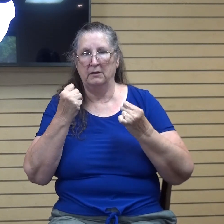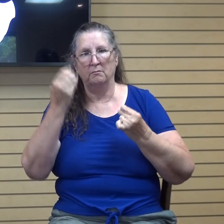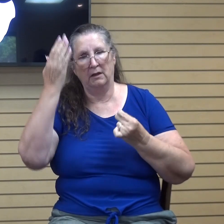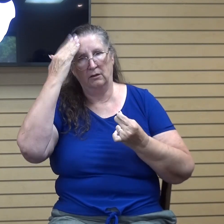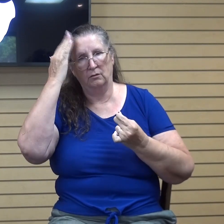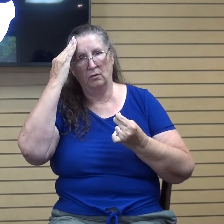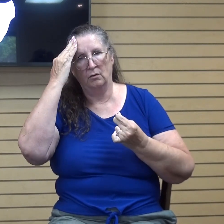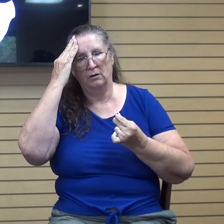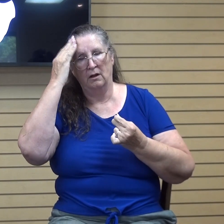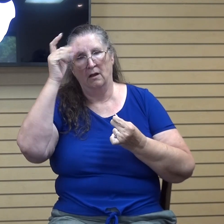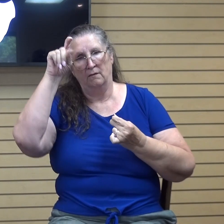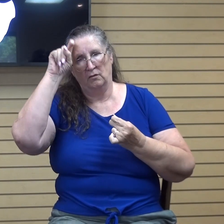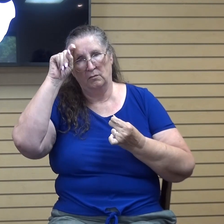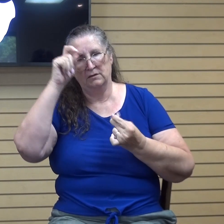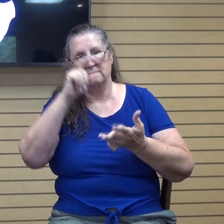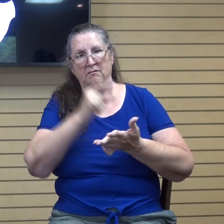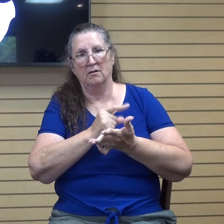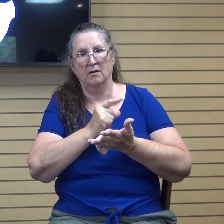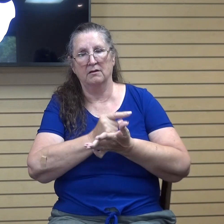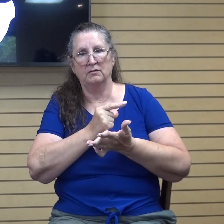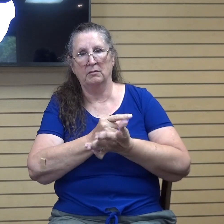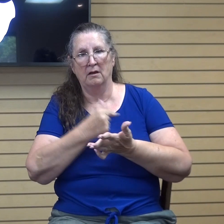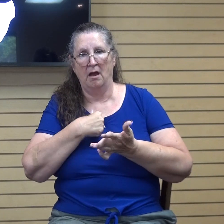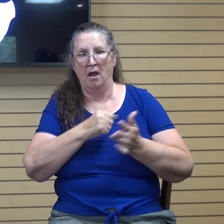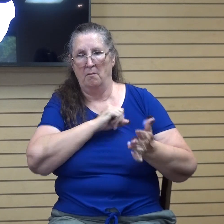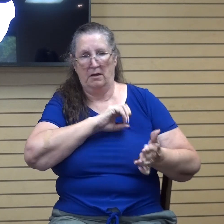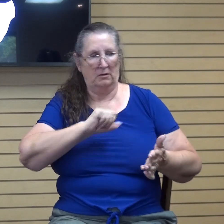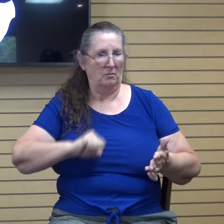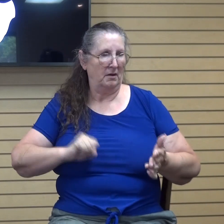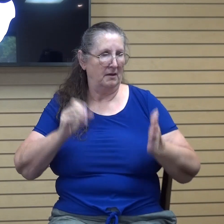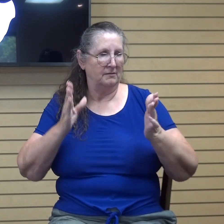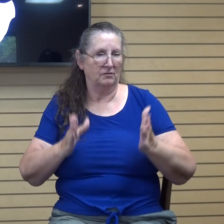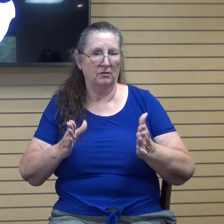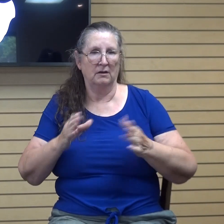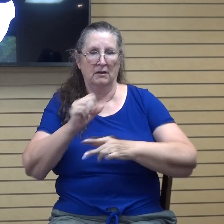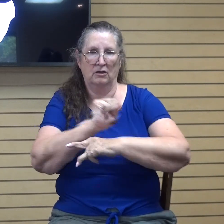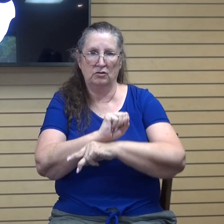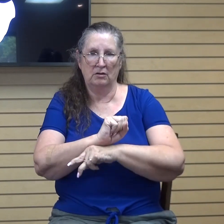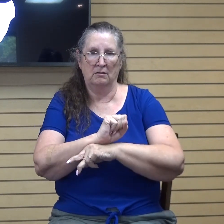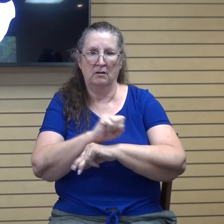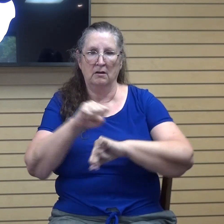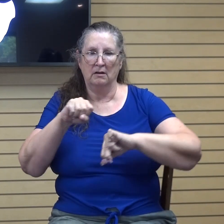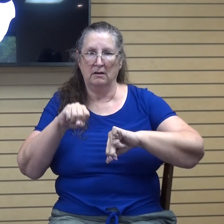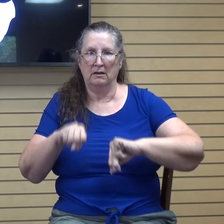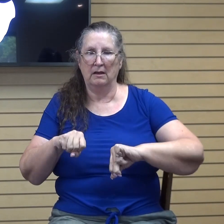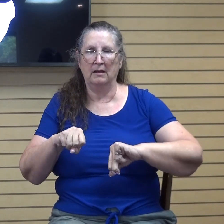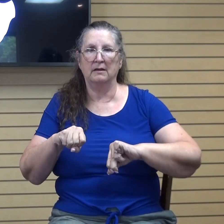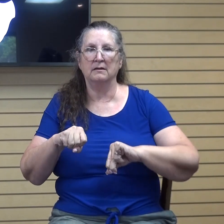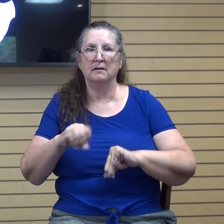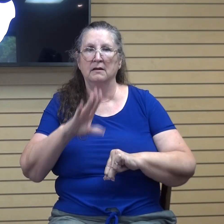mystery of the gospel. For I am an ambassador in chains, that I may speak boldly as I ought to speak.